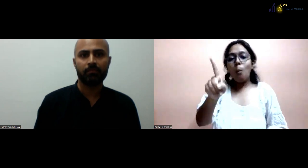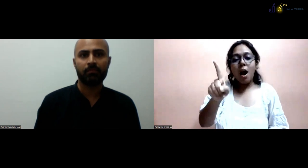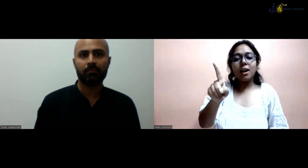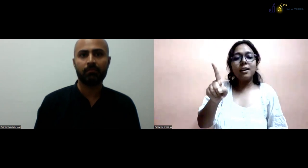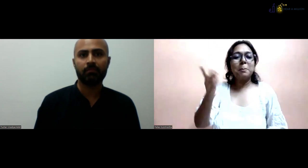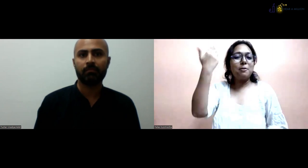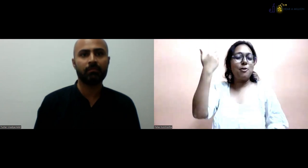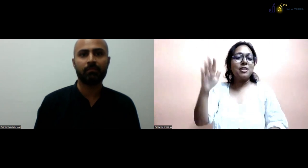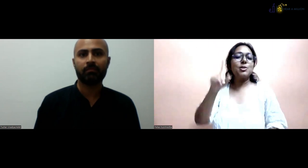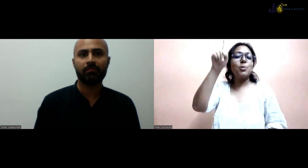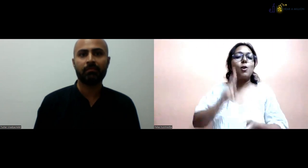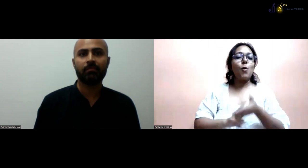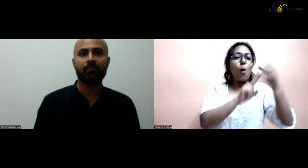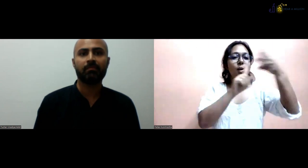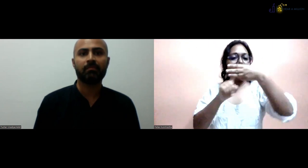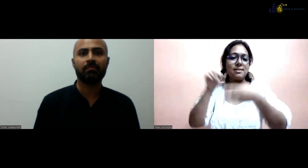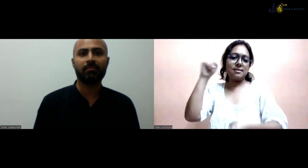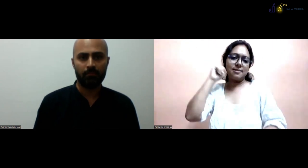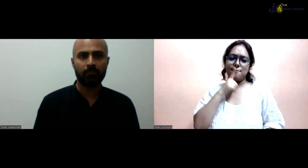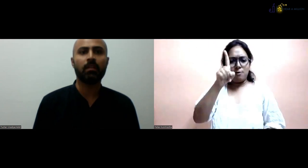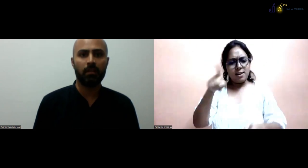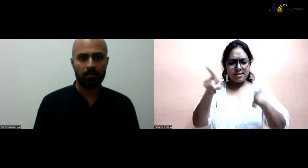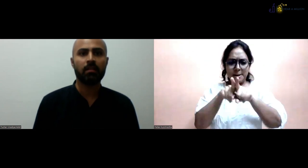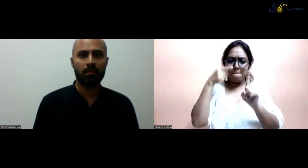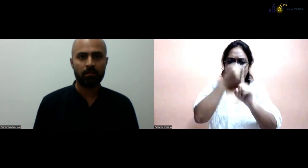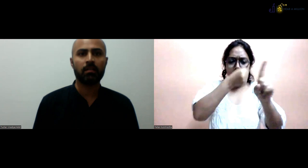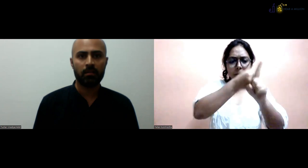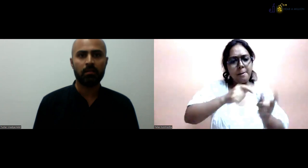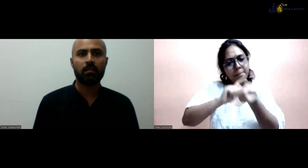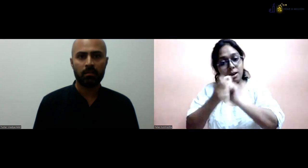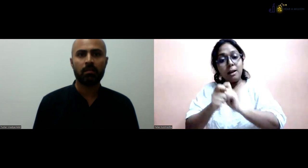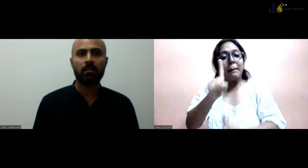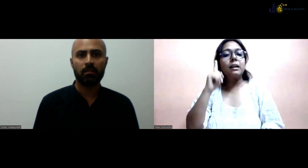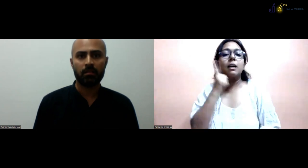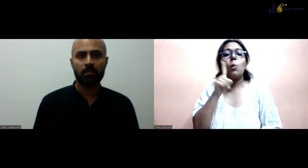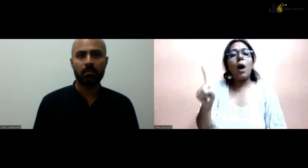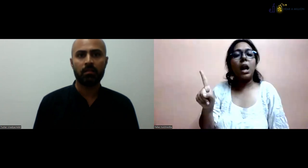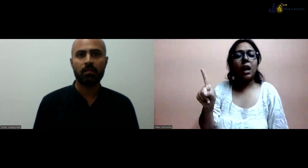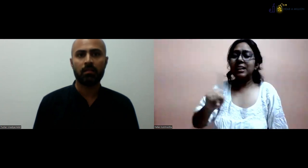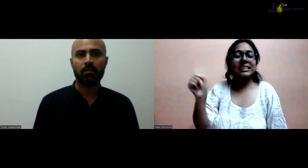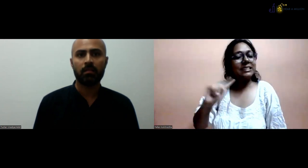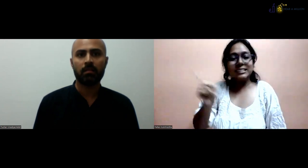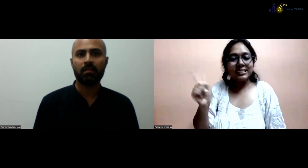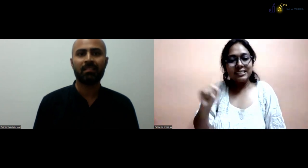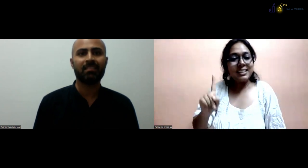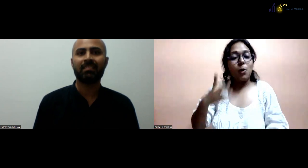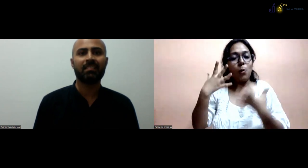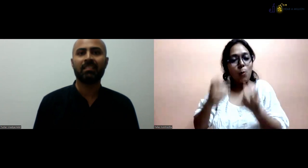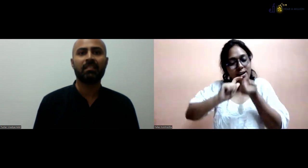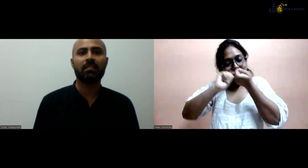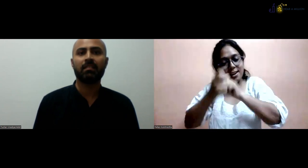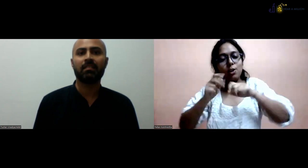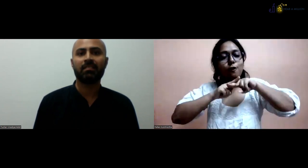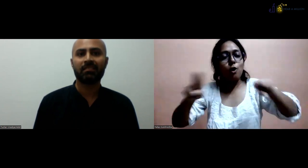year to change the curriculum. But, you know, and there was one deaf person from North East, he tried his best,